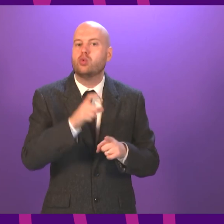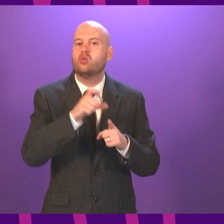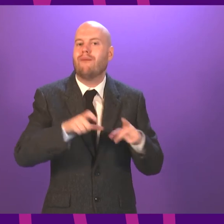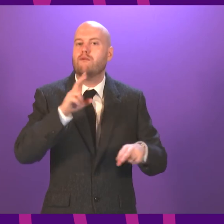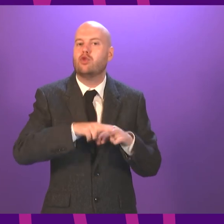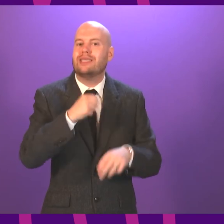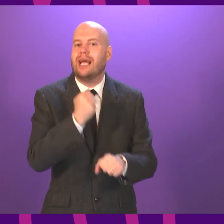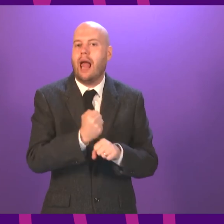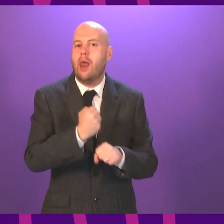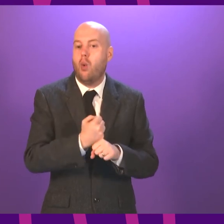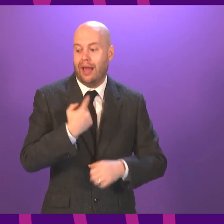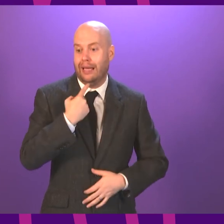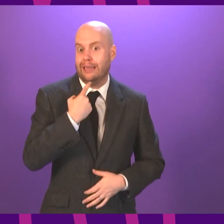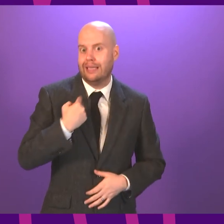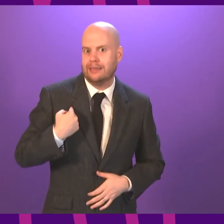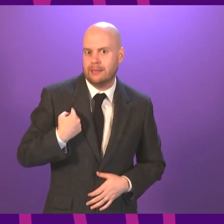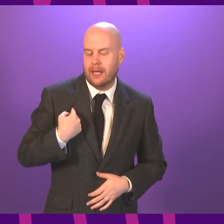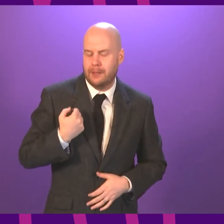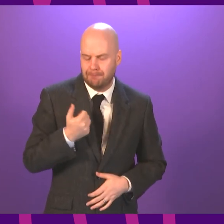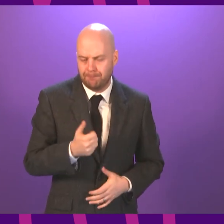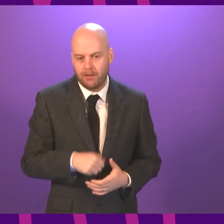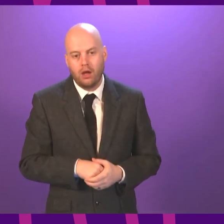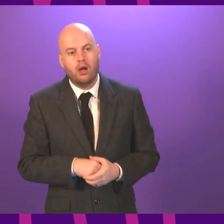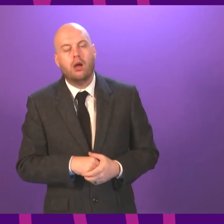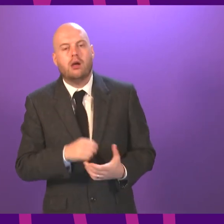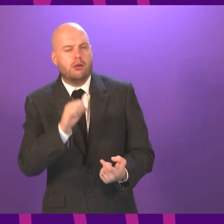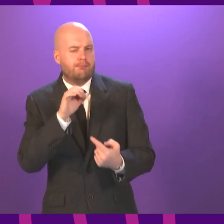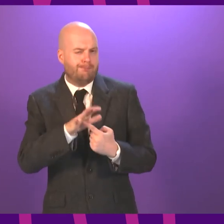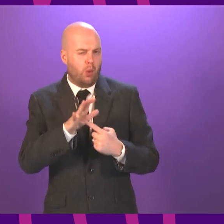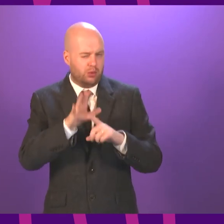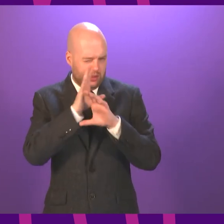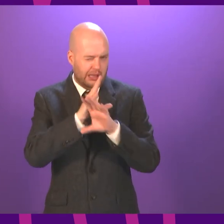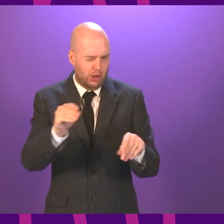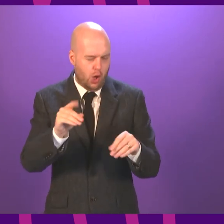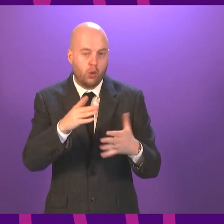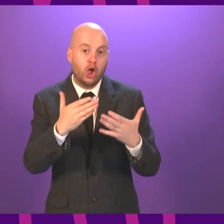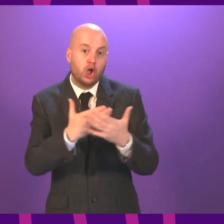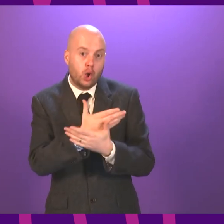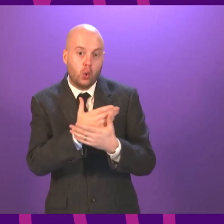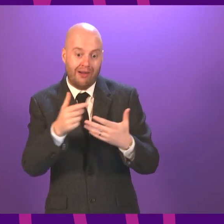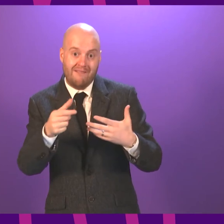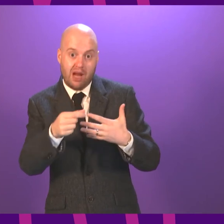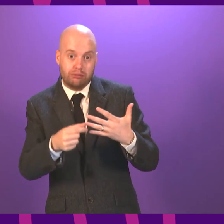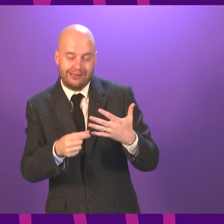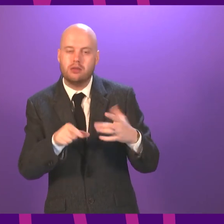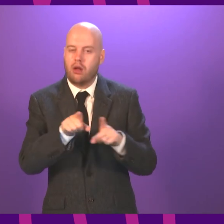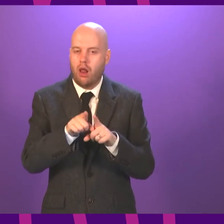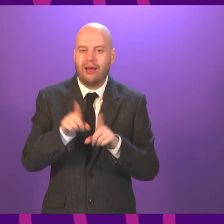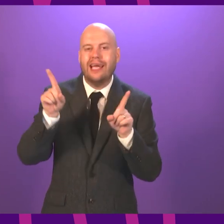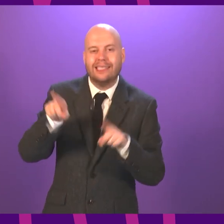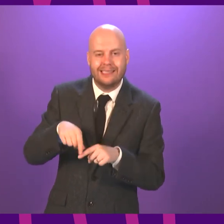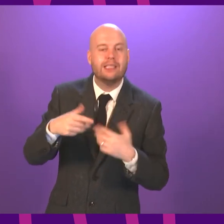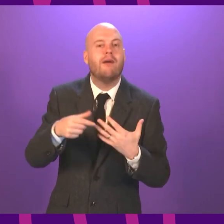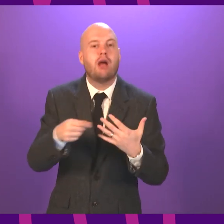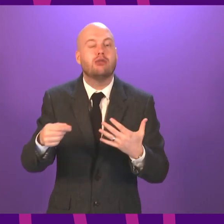important that everybody recognises right now that new variants are going to unfortunately